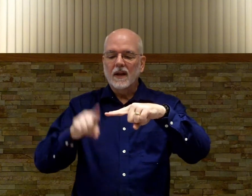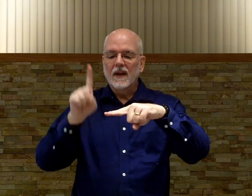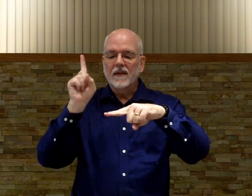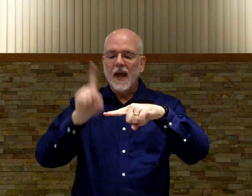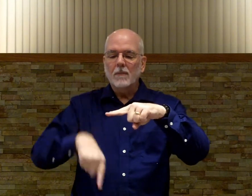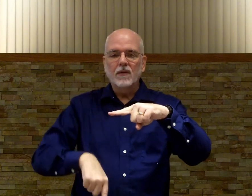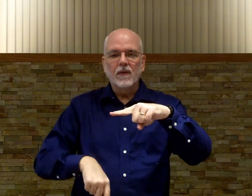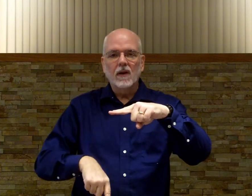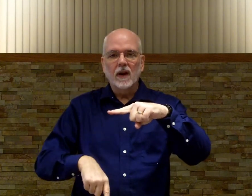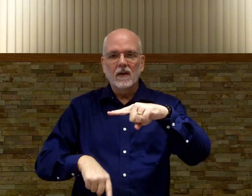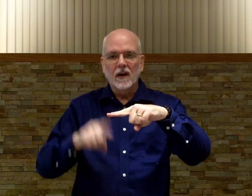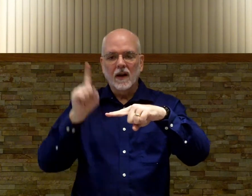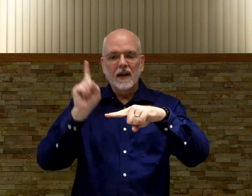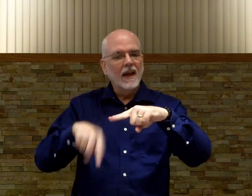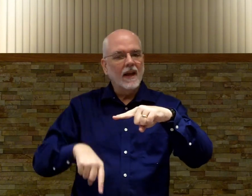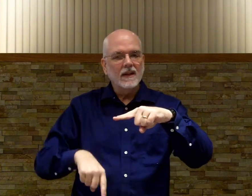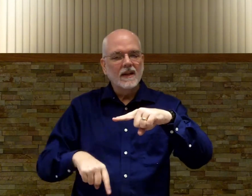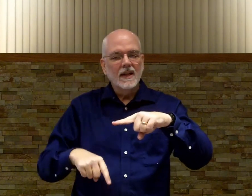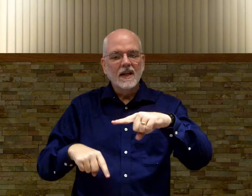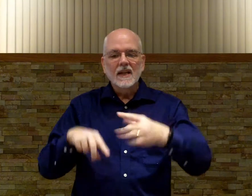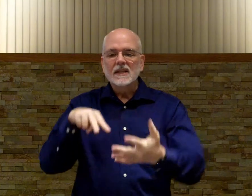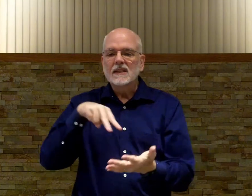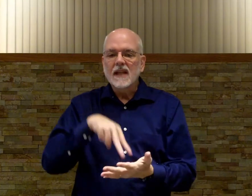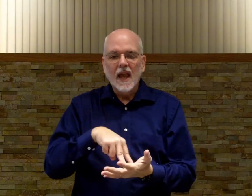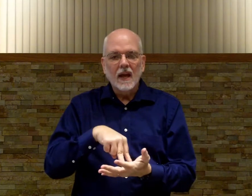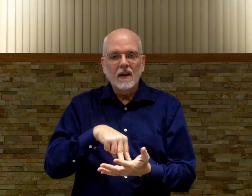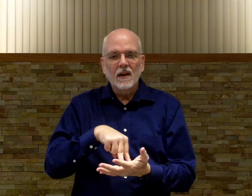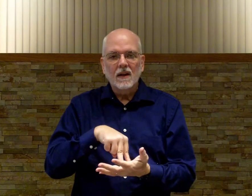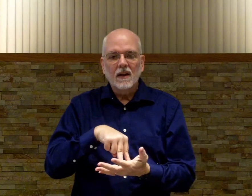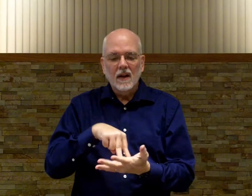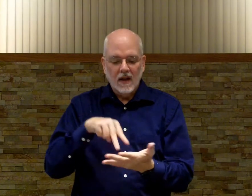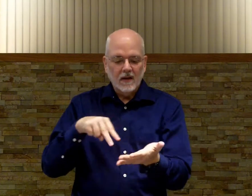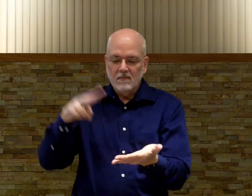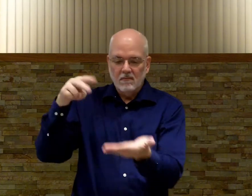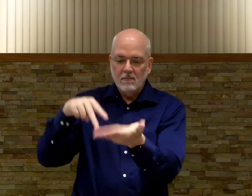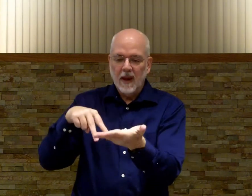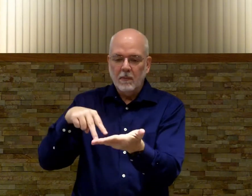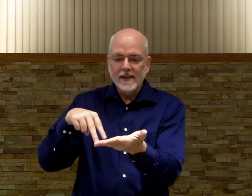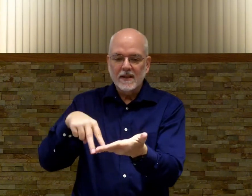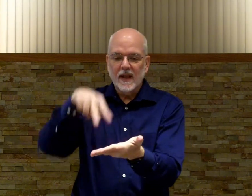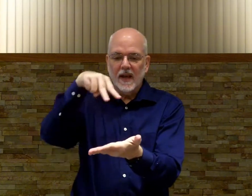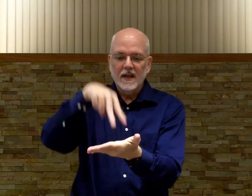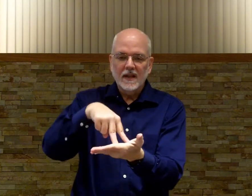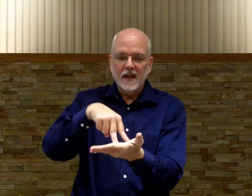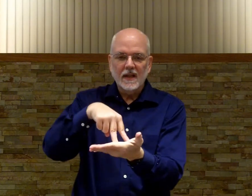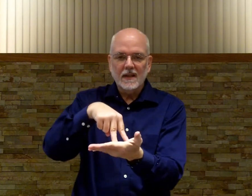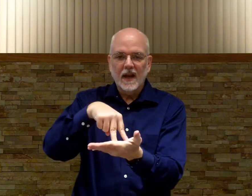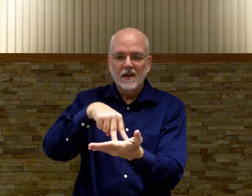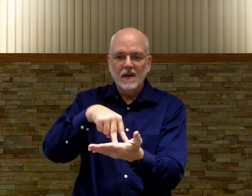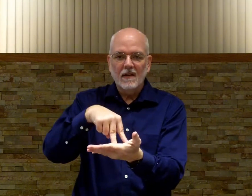tap your fingernail all right can't stand make a place to stand stand there